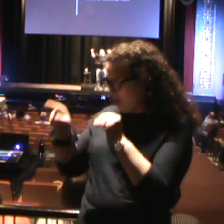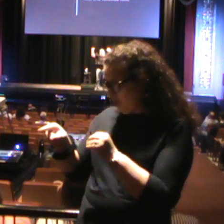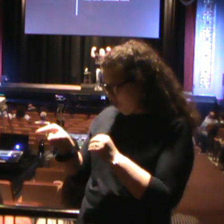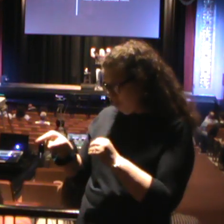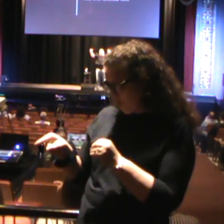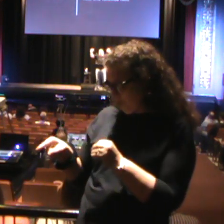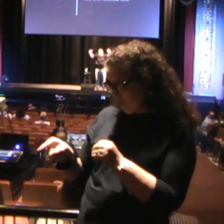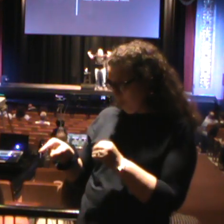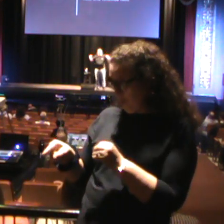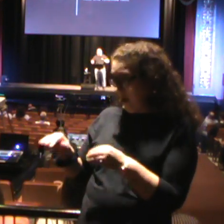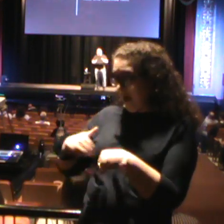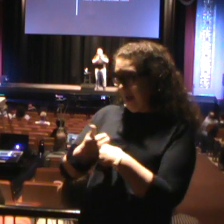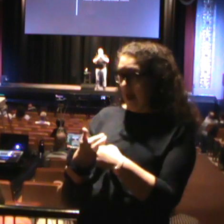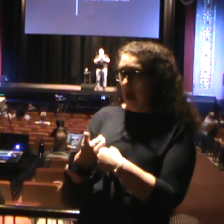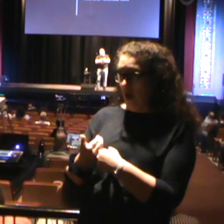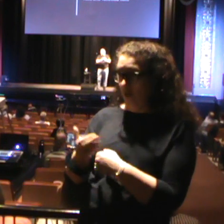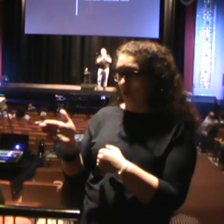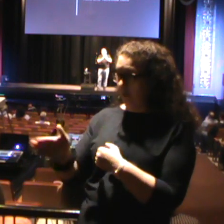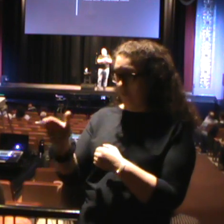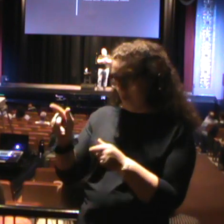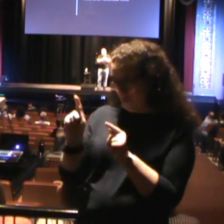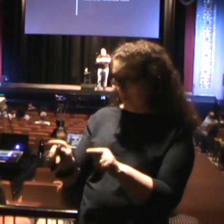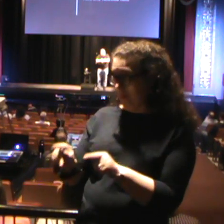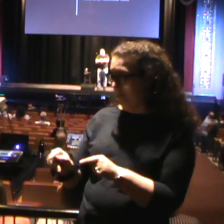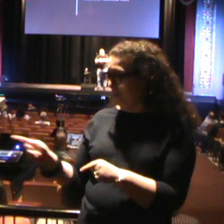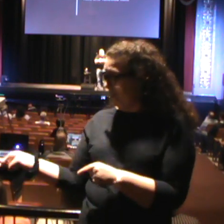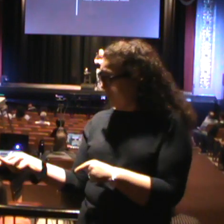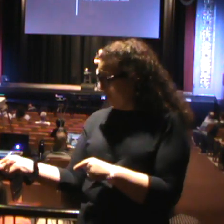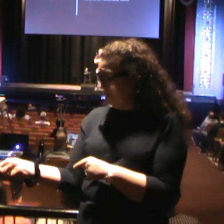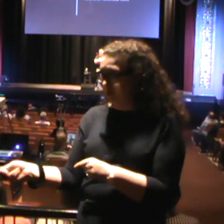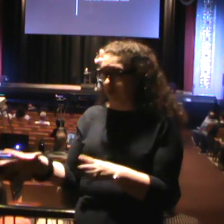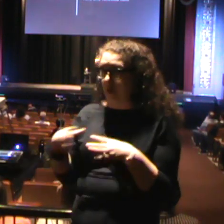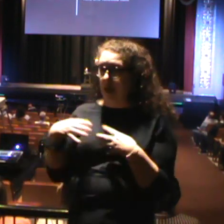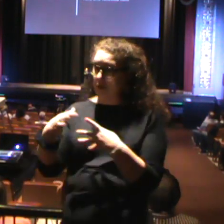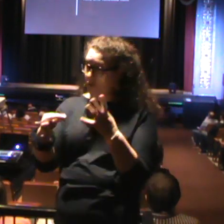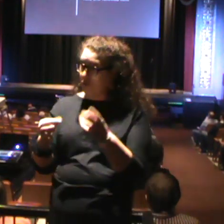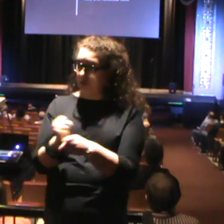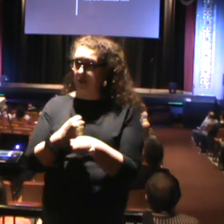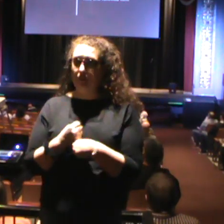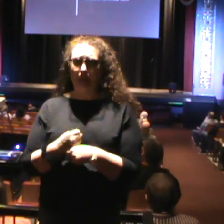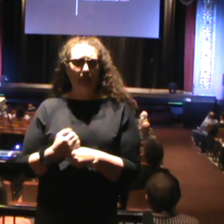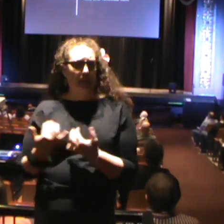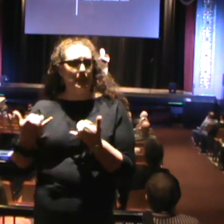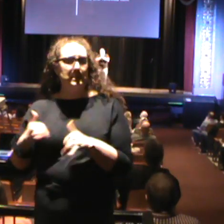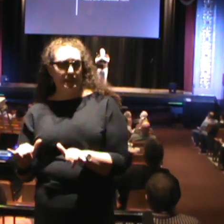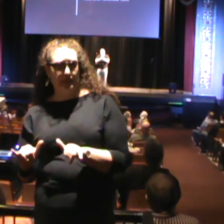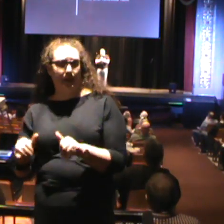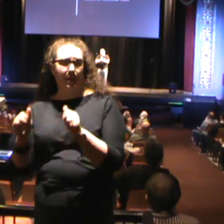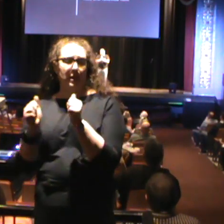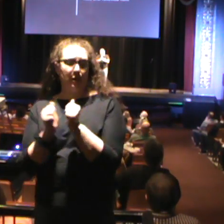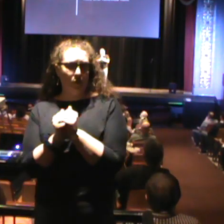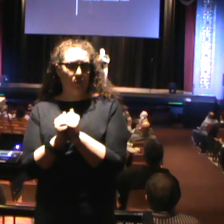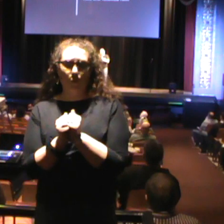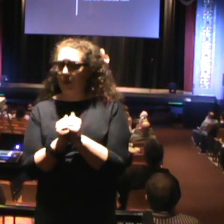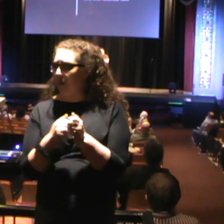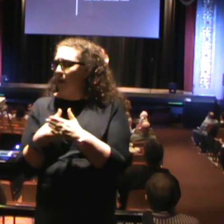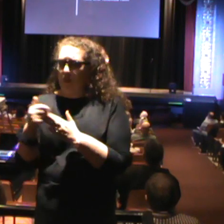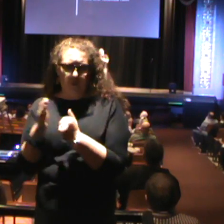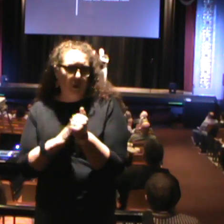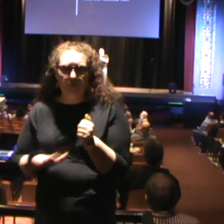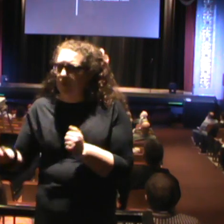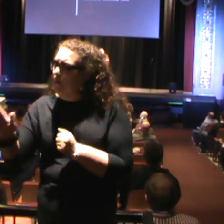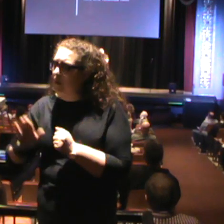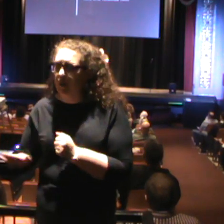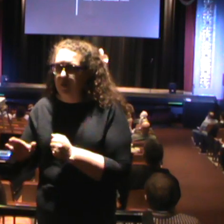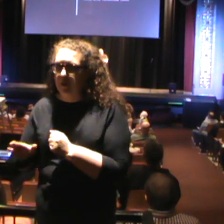and I will make you fish for people. They had a choice to make. Would they simply stay in their comfort zone, or would they